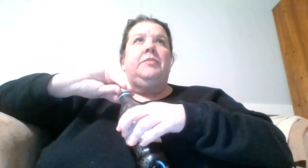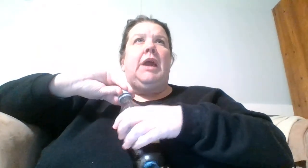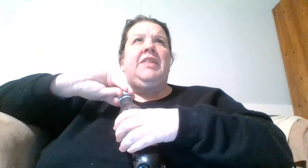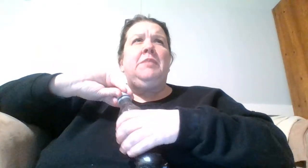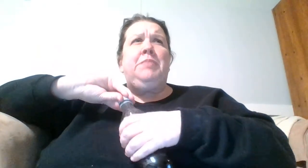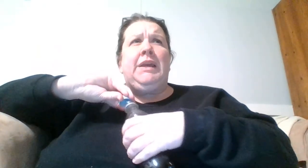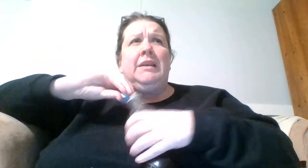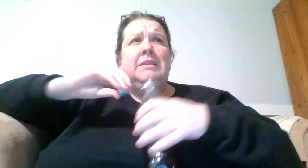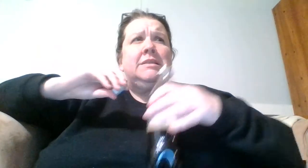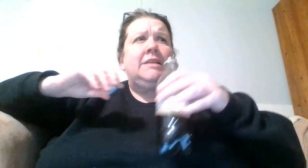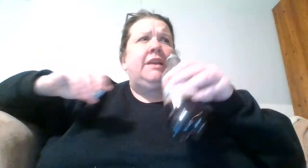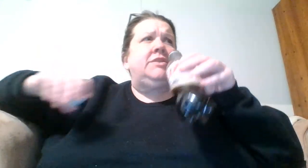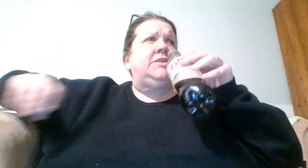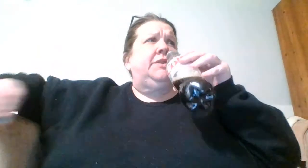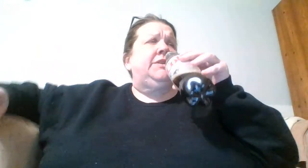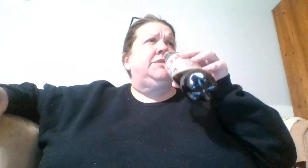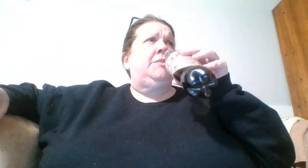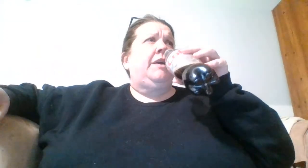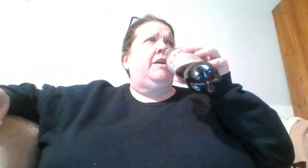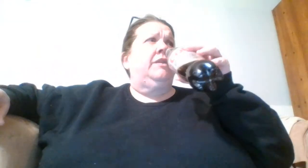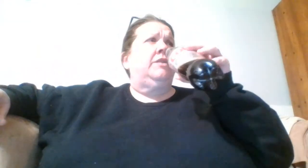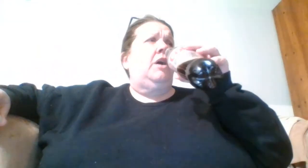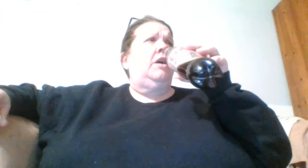I think Bean has decided she's going to do them on our animals,